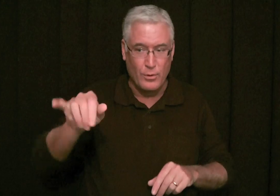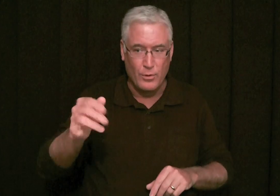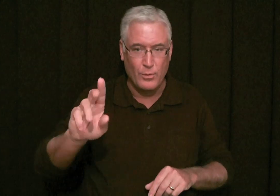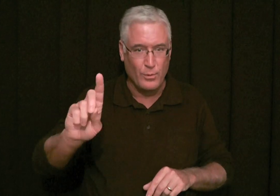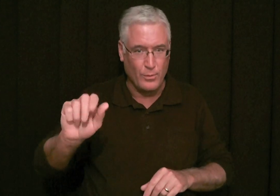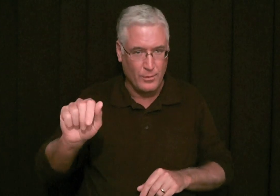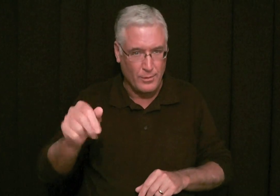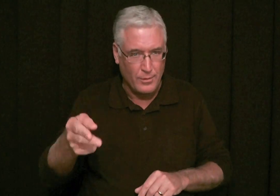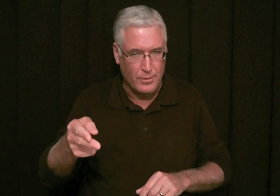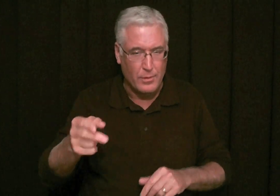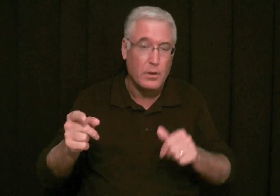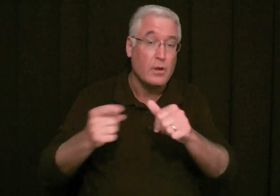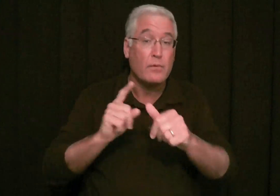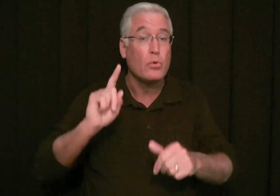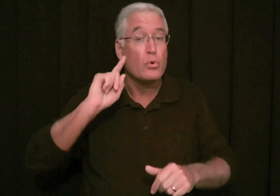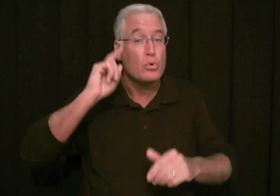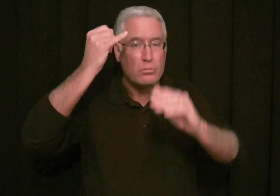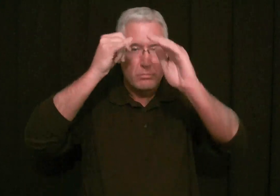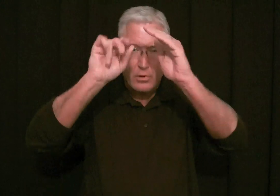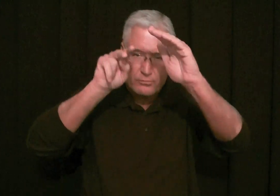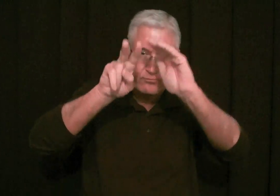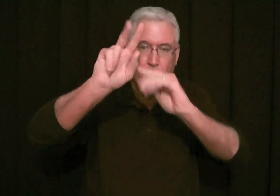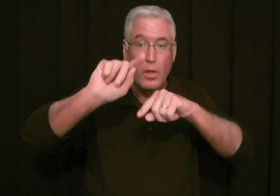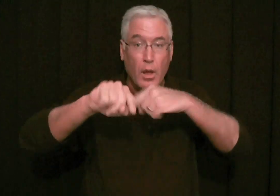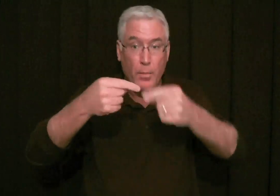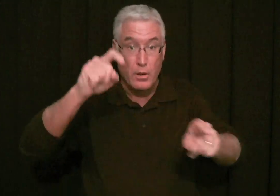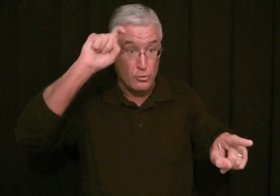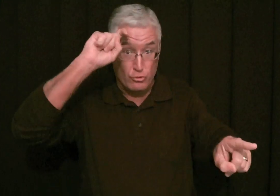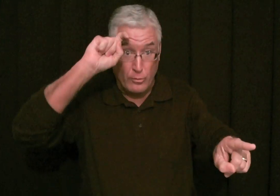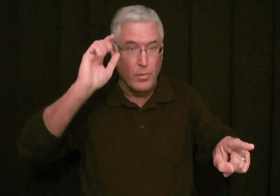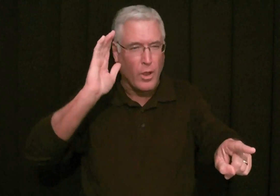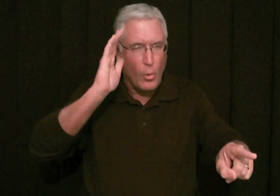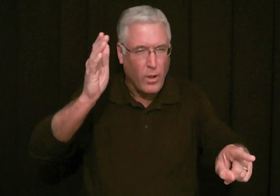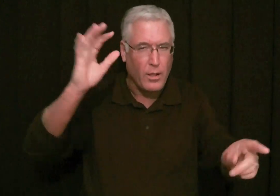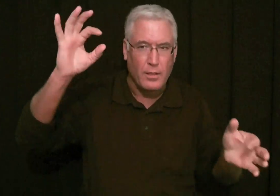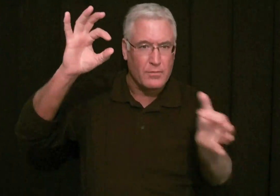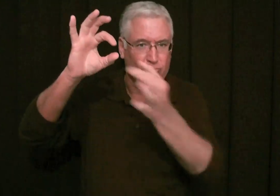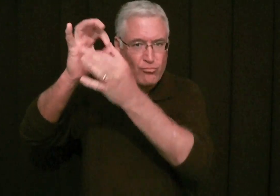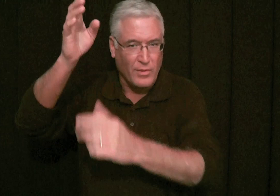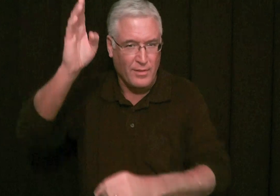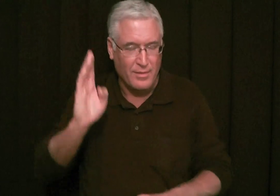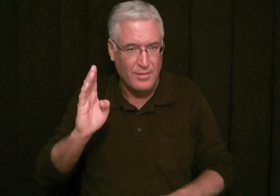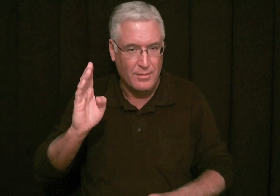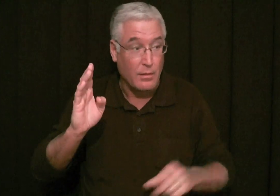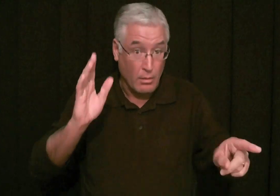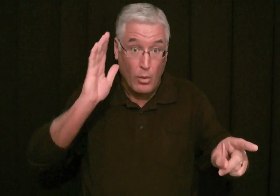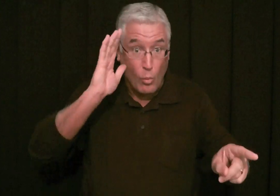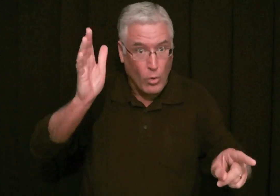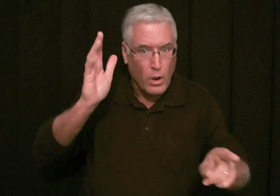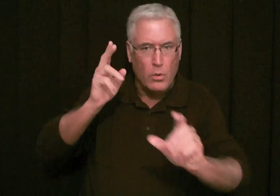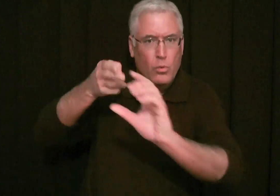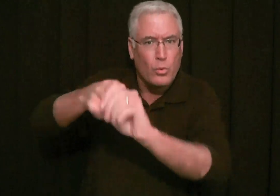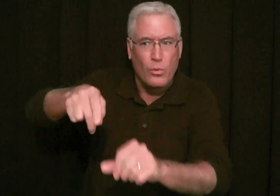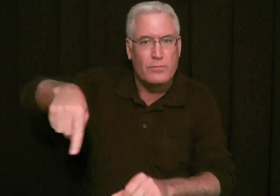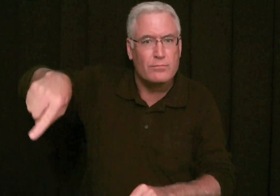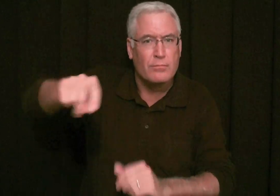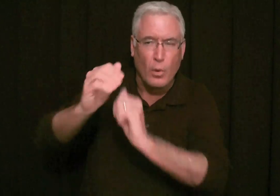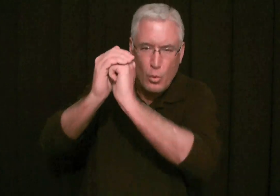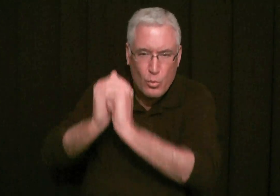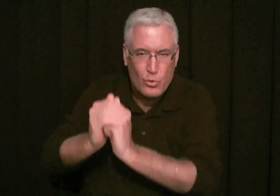When the people of Judah, when they first heard Isaiah's prophecy about the people of Egypt being reconciled to God and that they